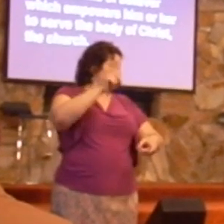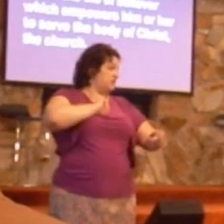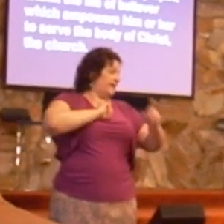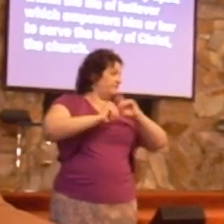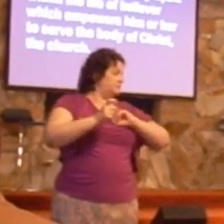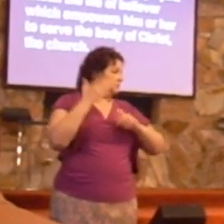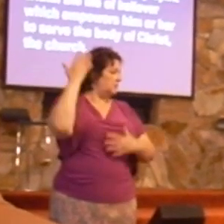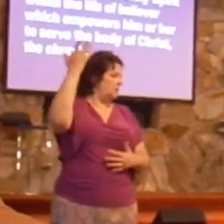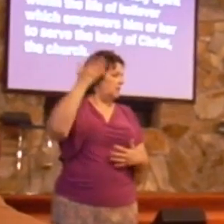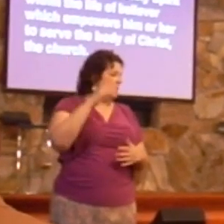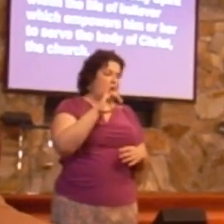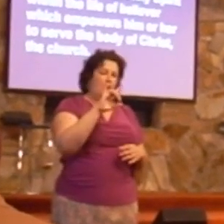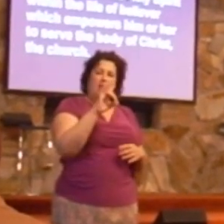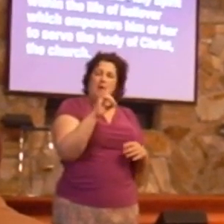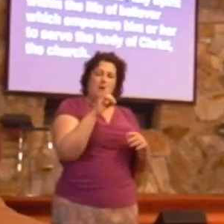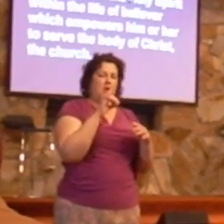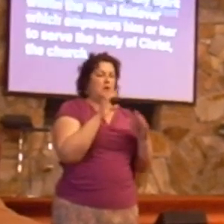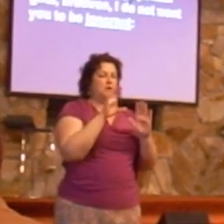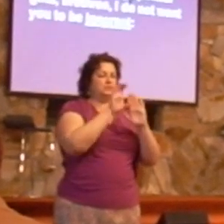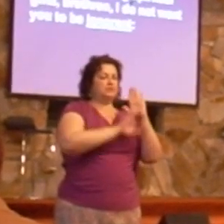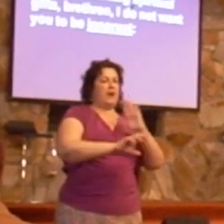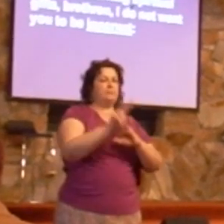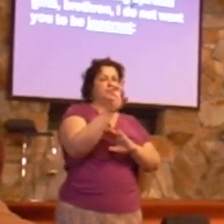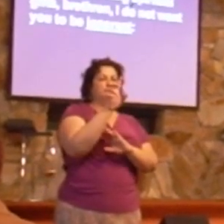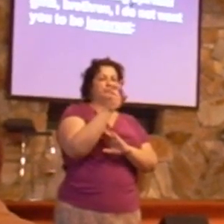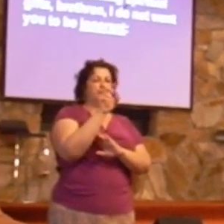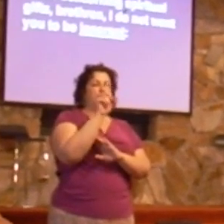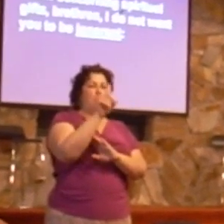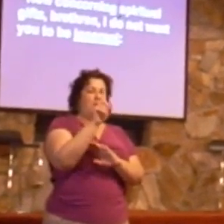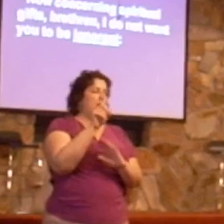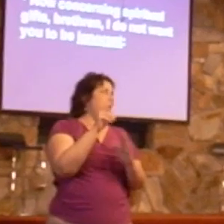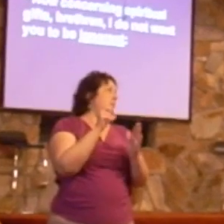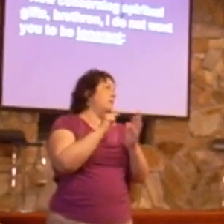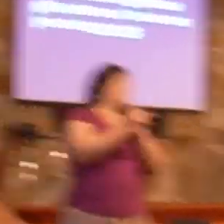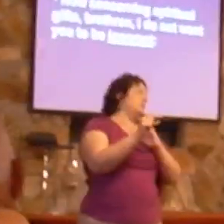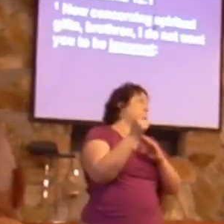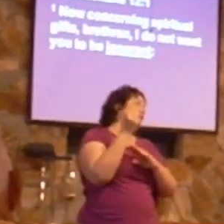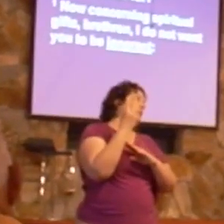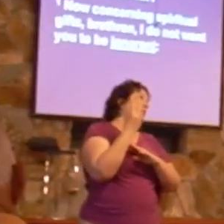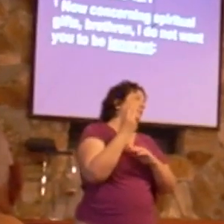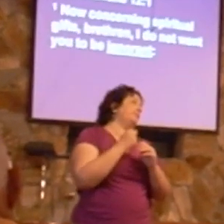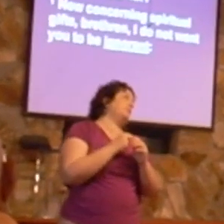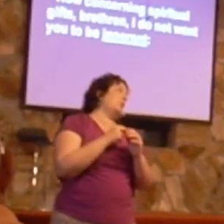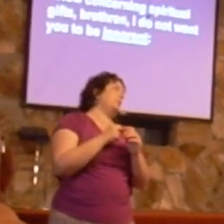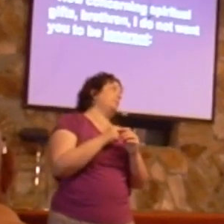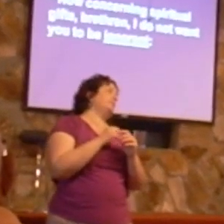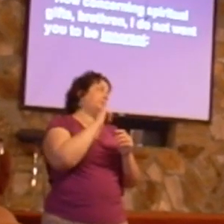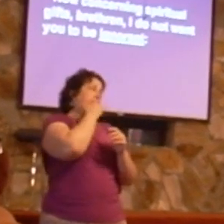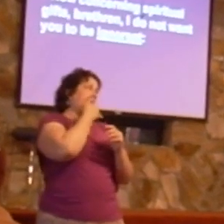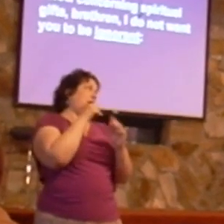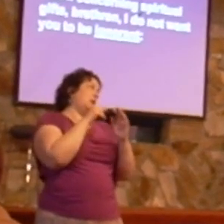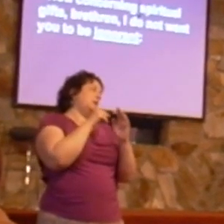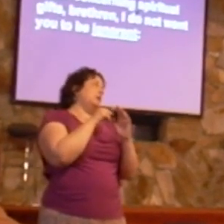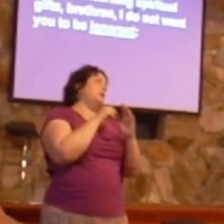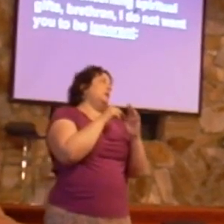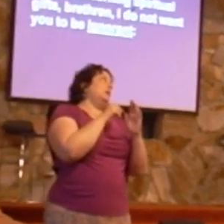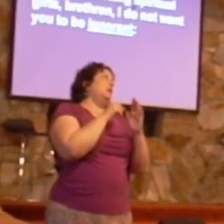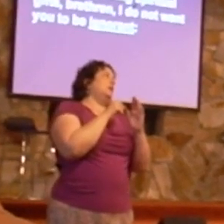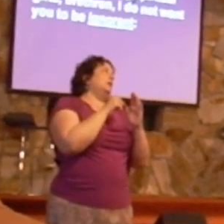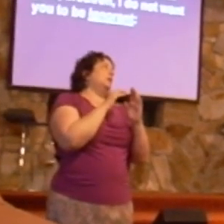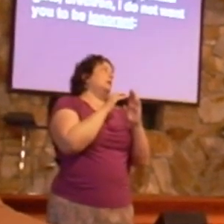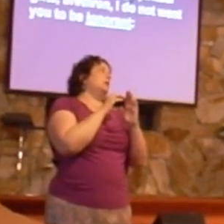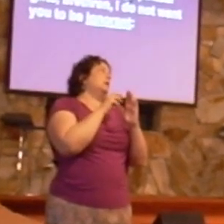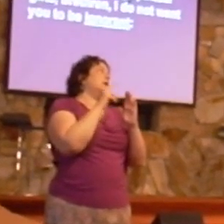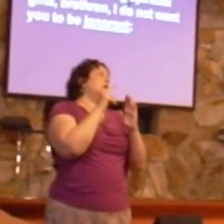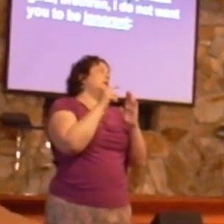1 Corinthians chapter 12, verse 1. And Paul says, now concerning spiritual gifts, brethren, he's talking to the Christians, he's talking